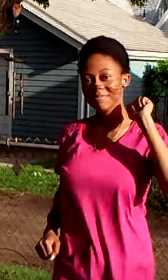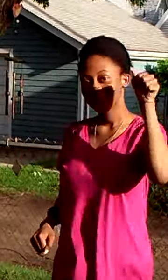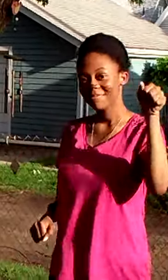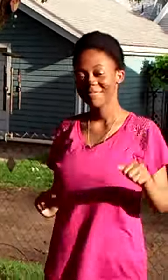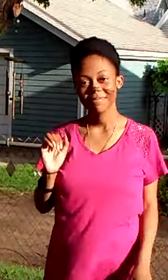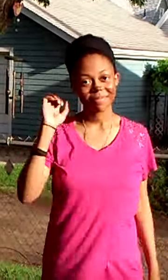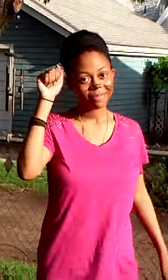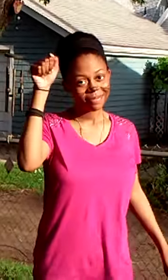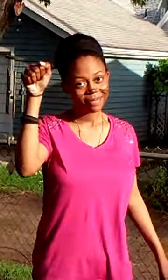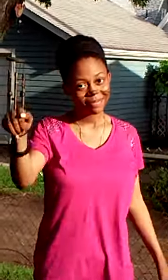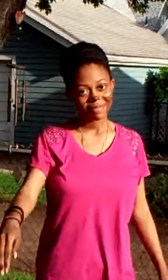yeah, yeah